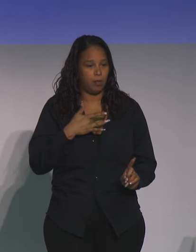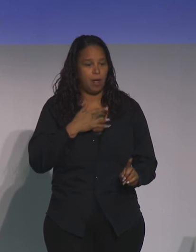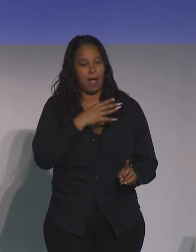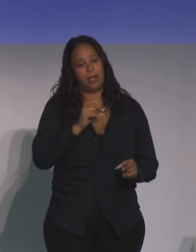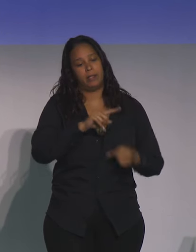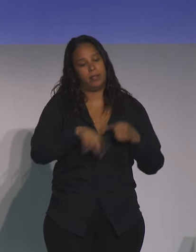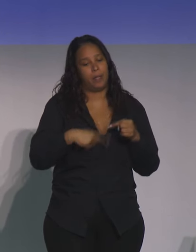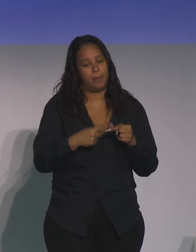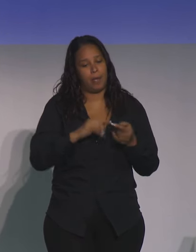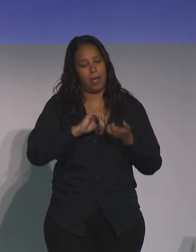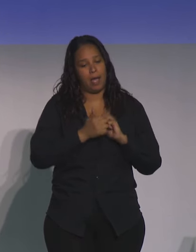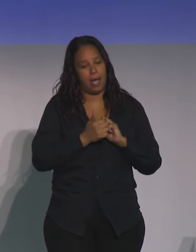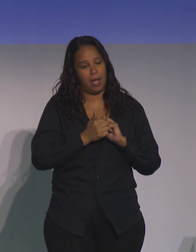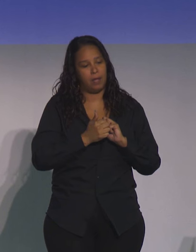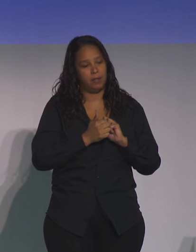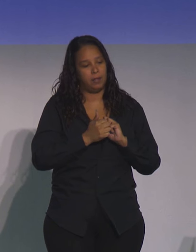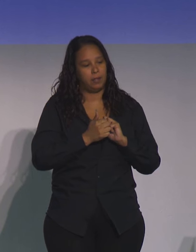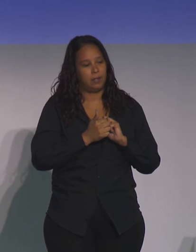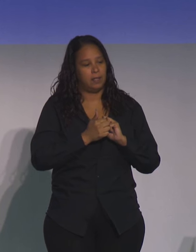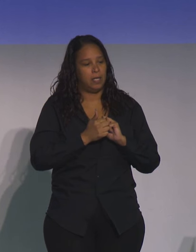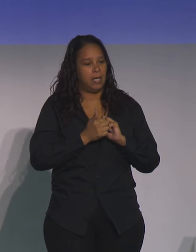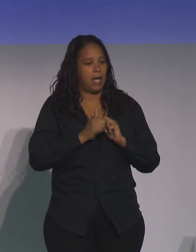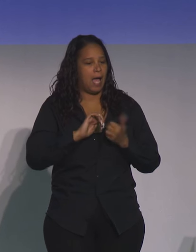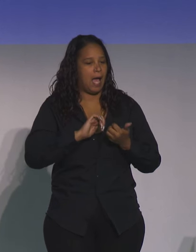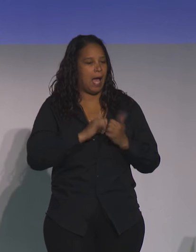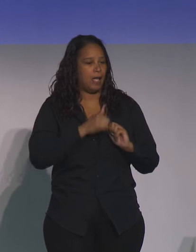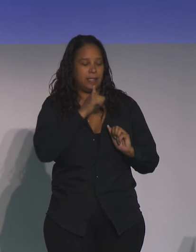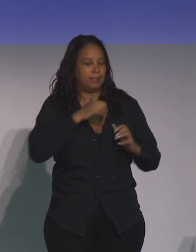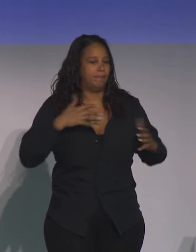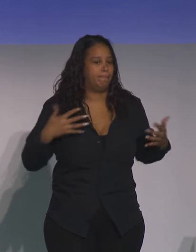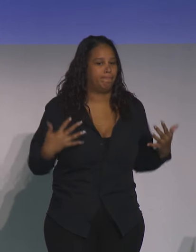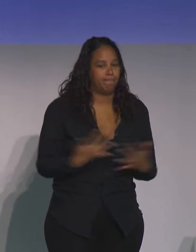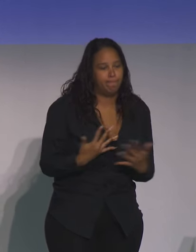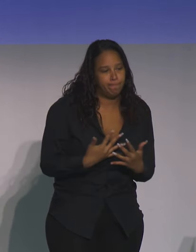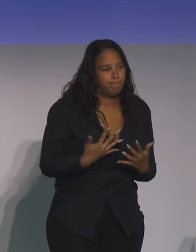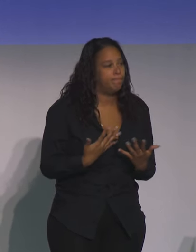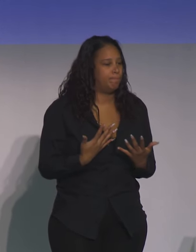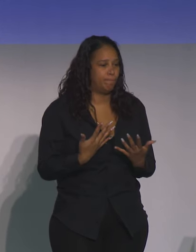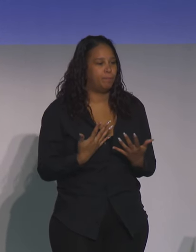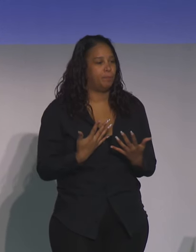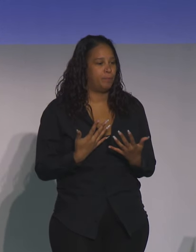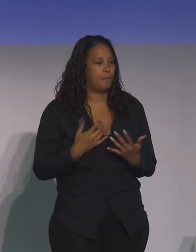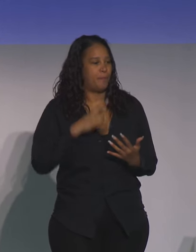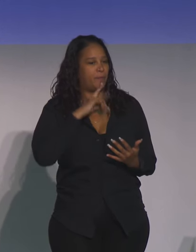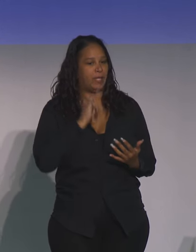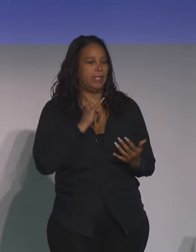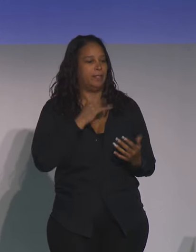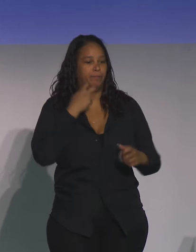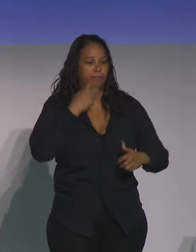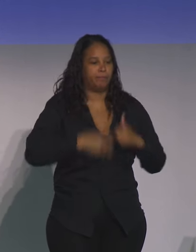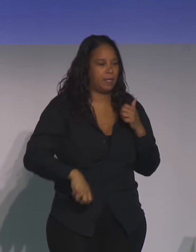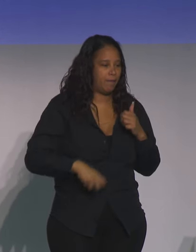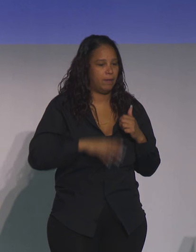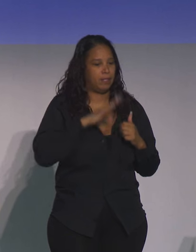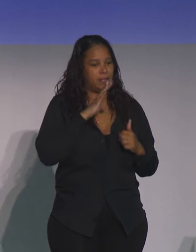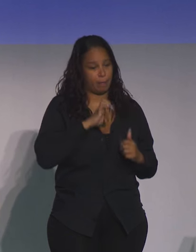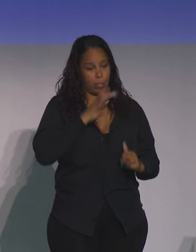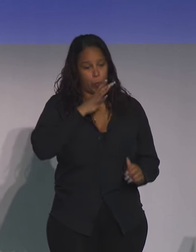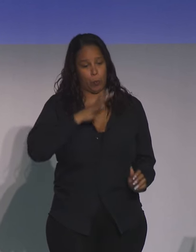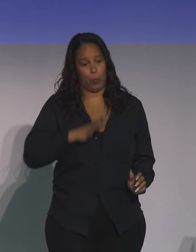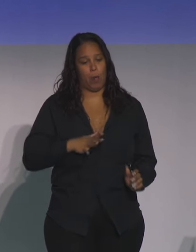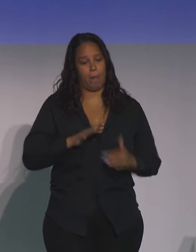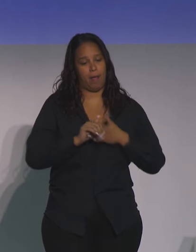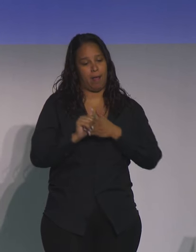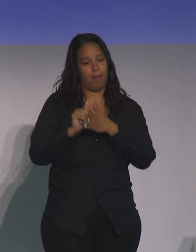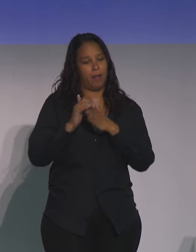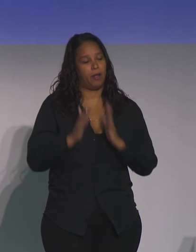how fierce she is. It is tough to be a woman leader,